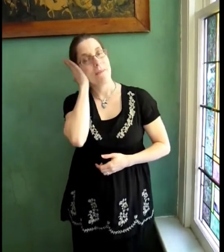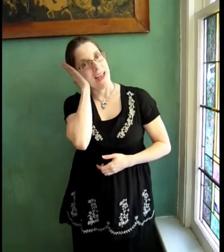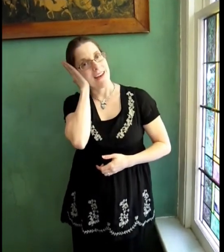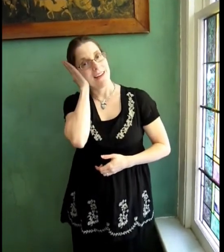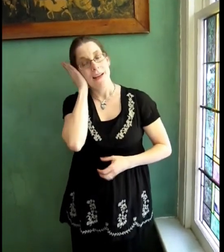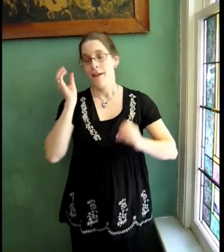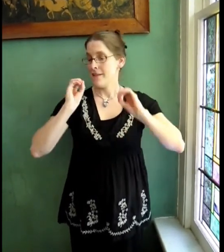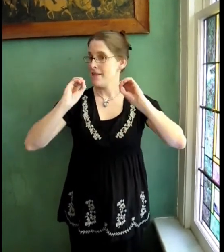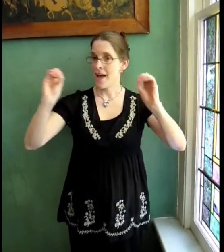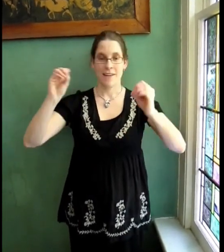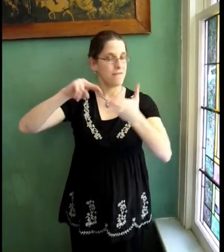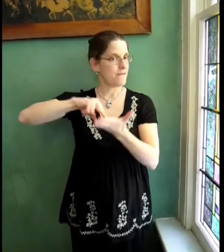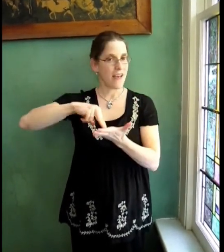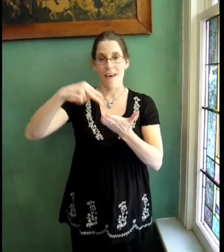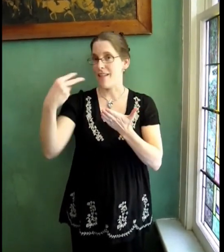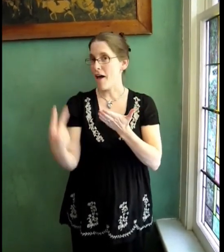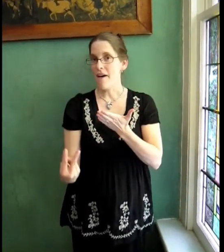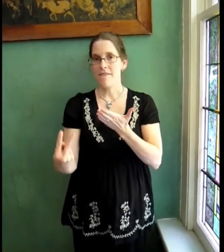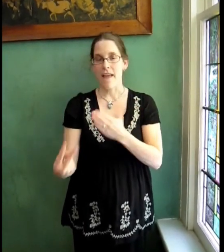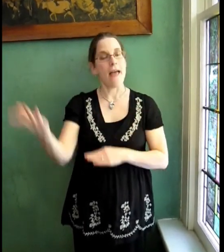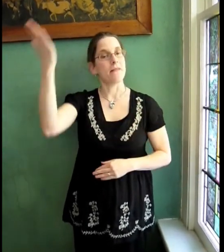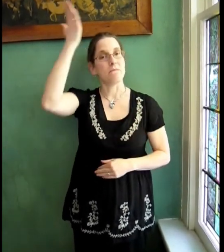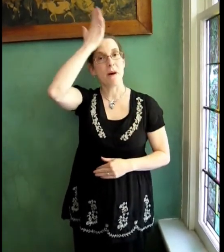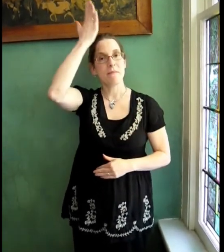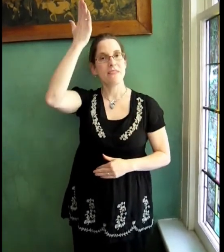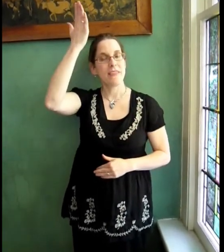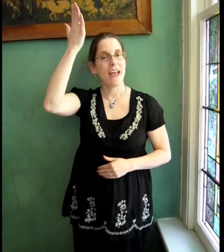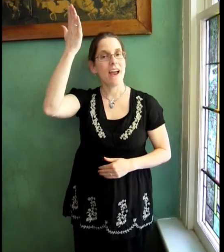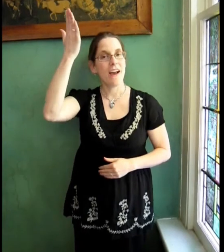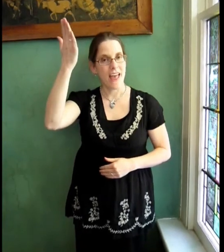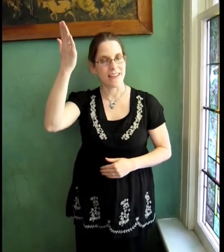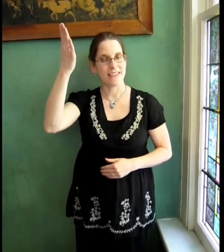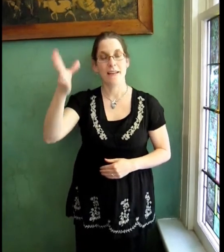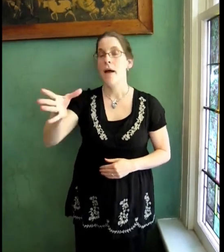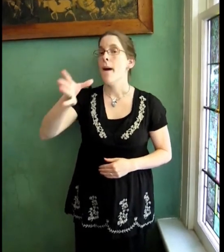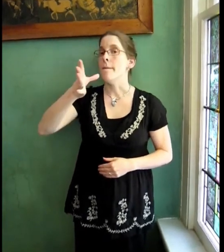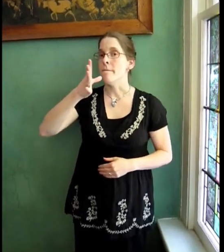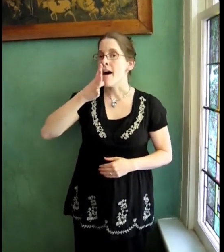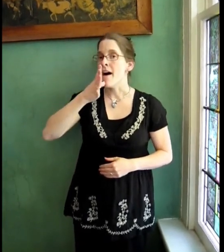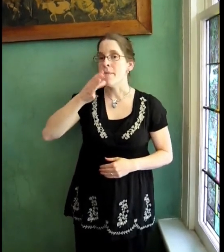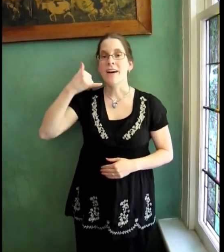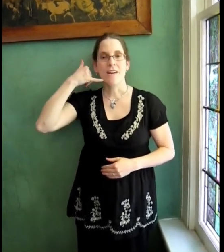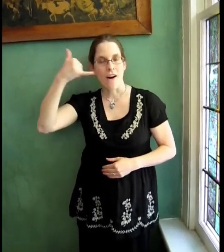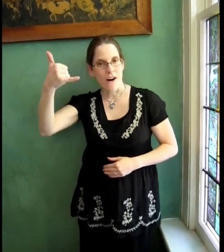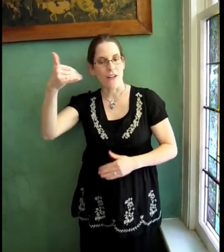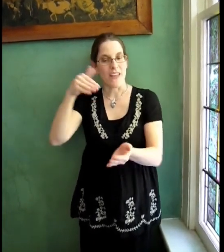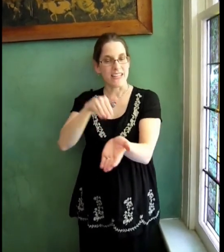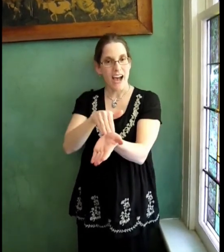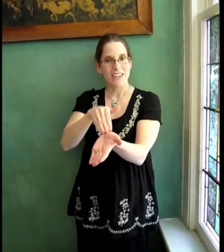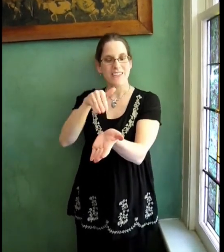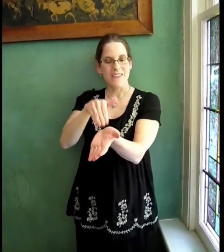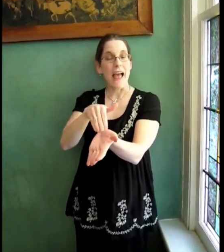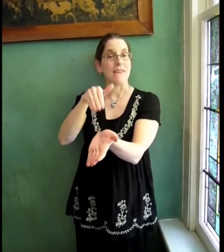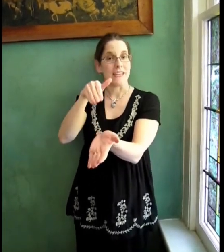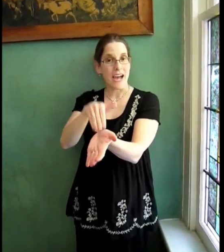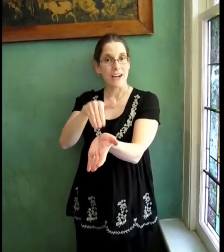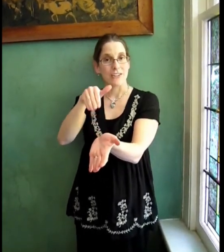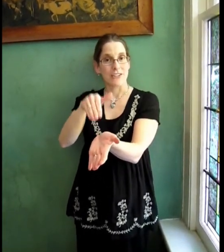bed. None fell off and bumped their heads. Mama called the doctor and the doctor